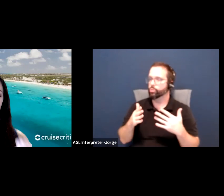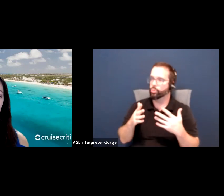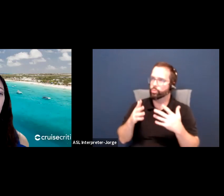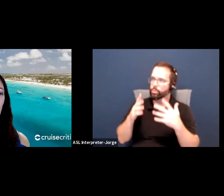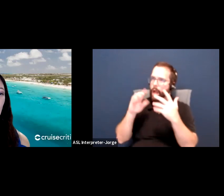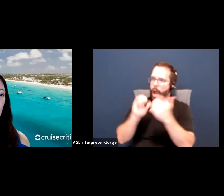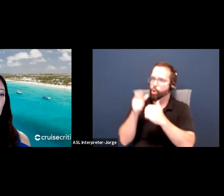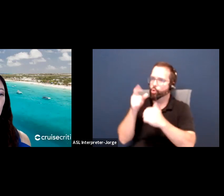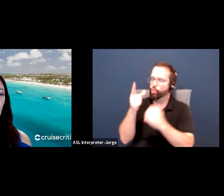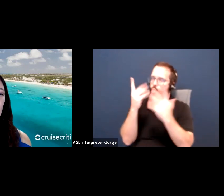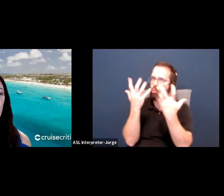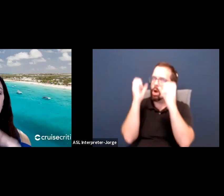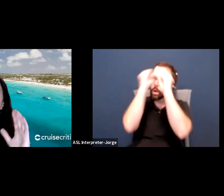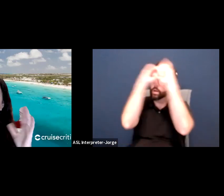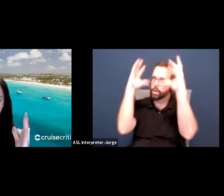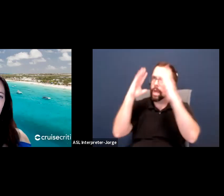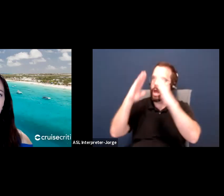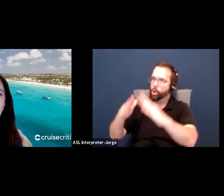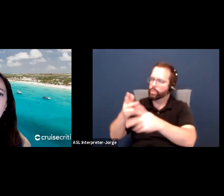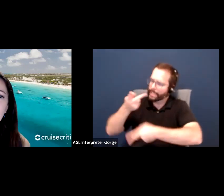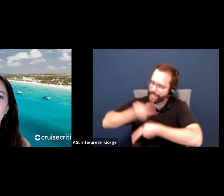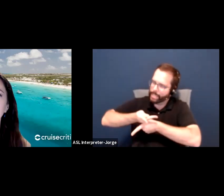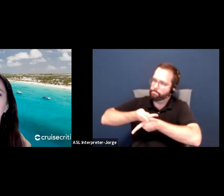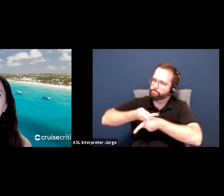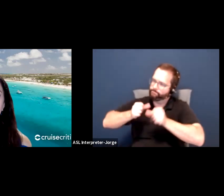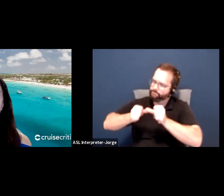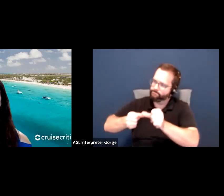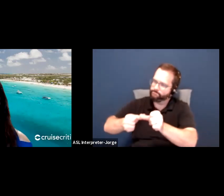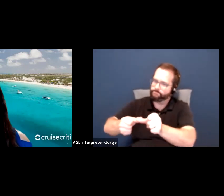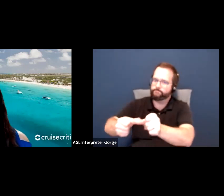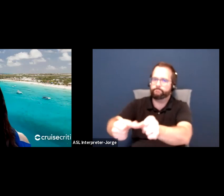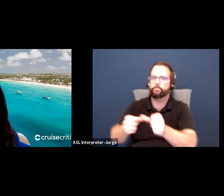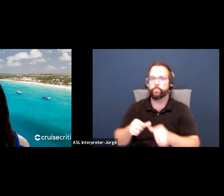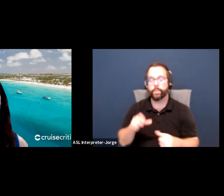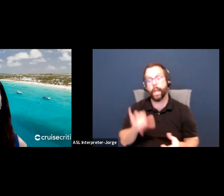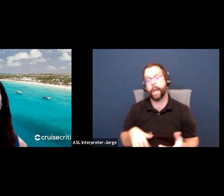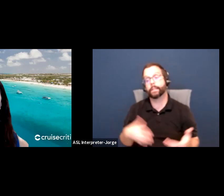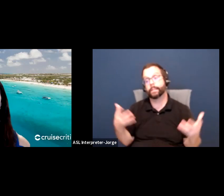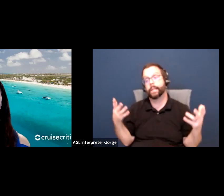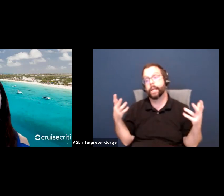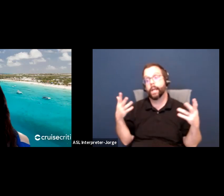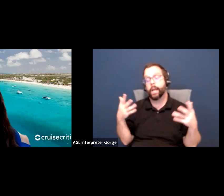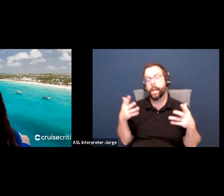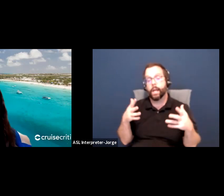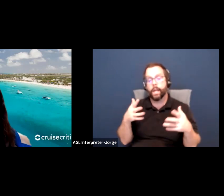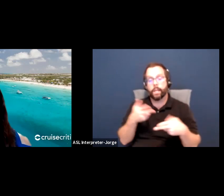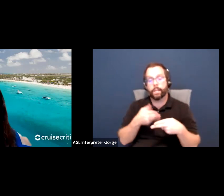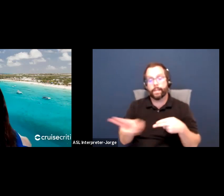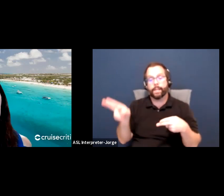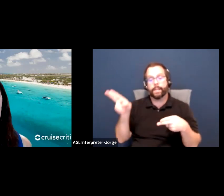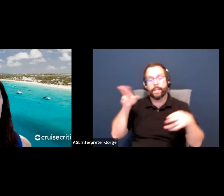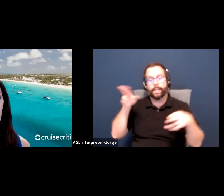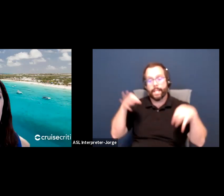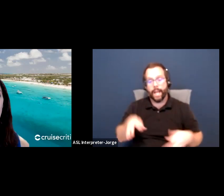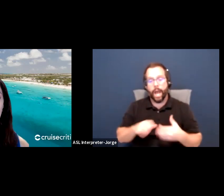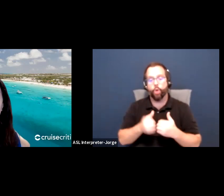process going. So that is, in a very quick nutshell, how strategic planning